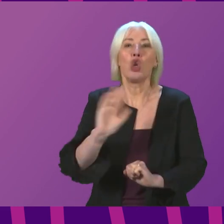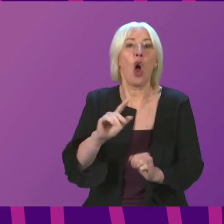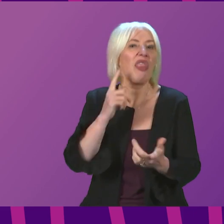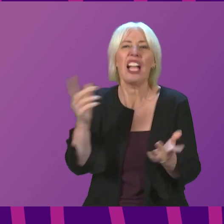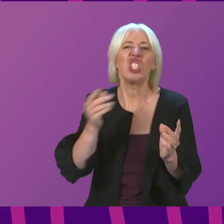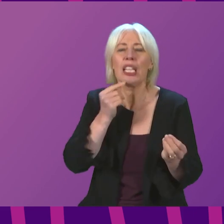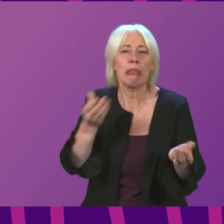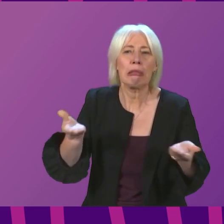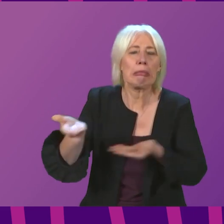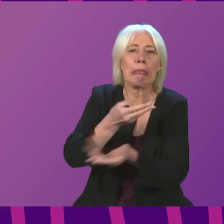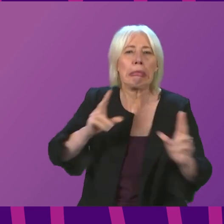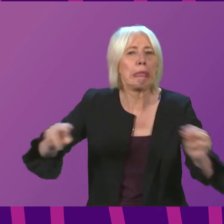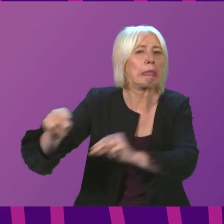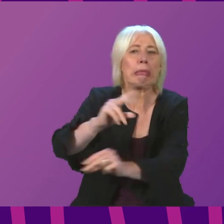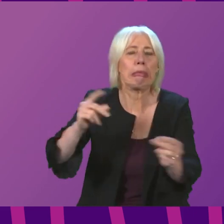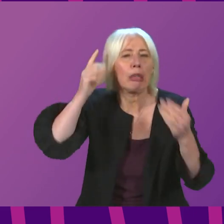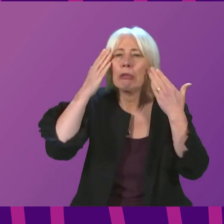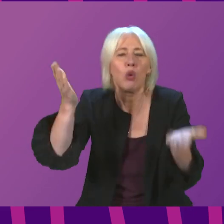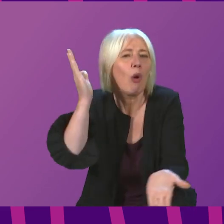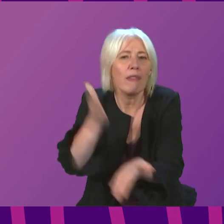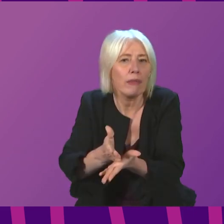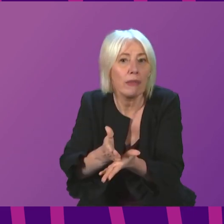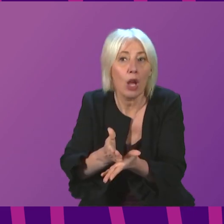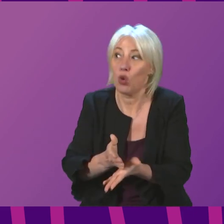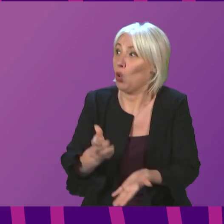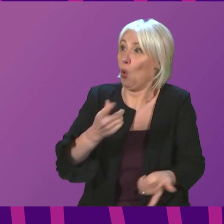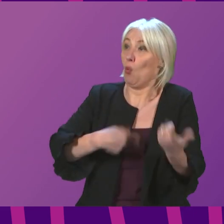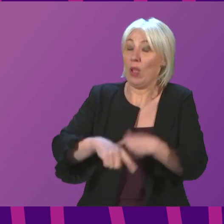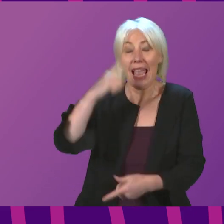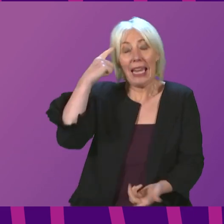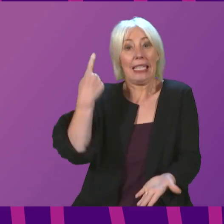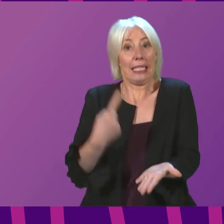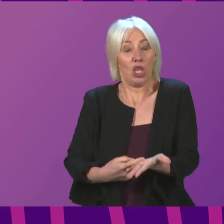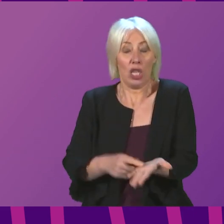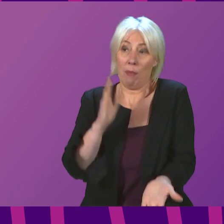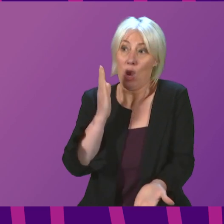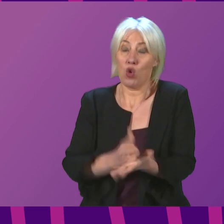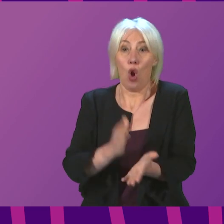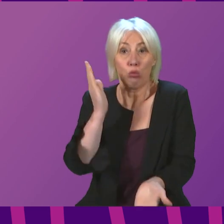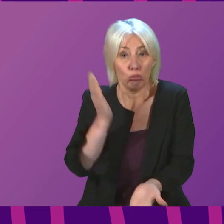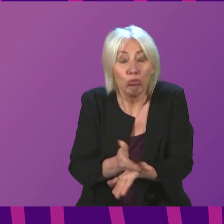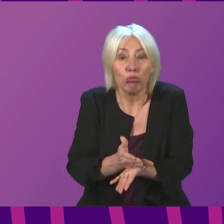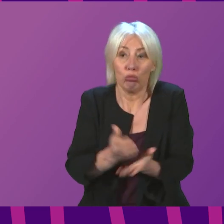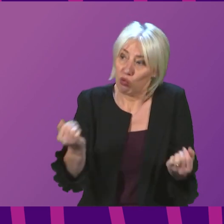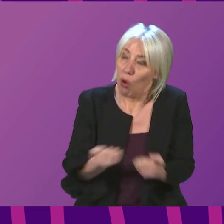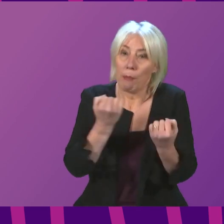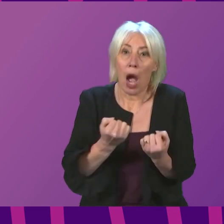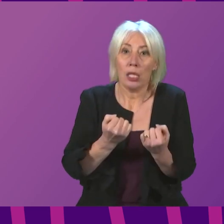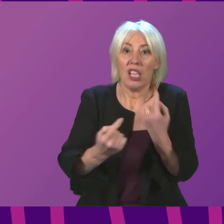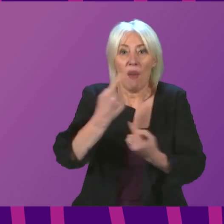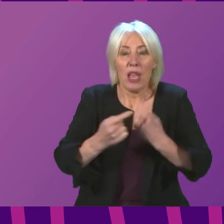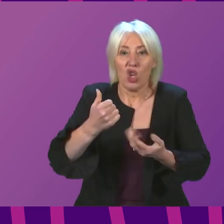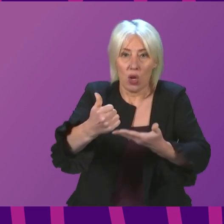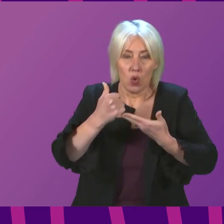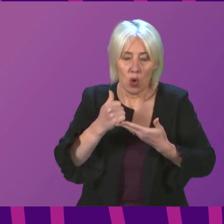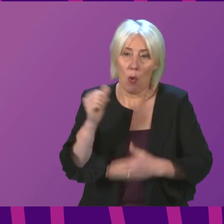want to be in a position where we are making decisions on the basis of anecdotal evidence. We want this information to be robust, and we are very lucky in